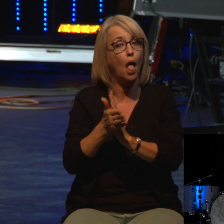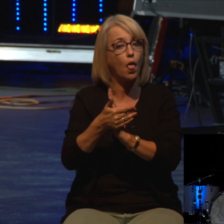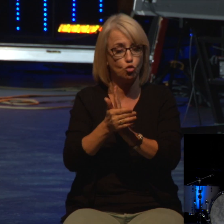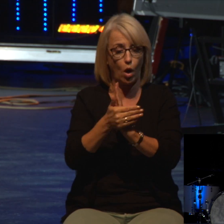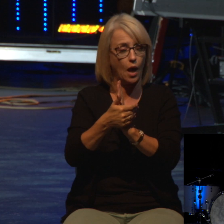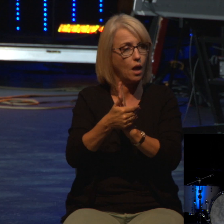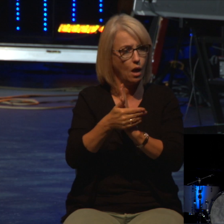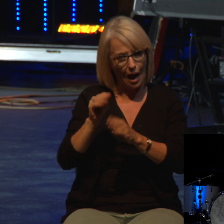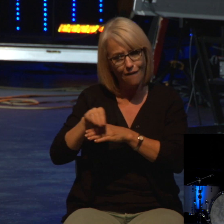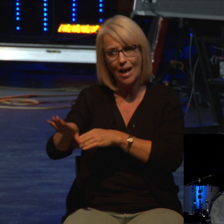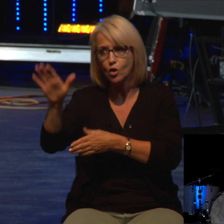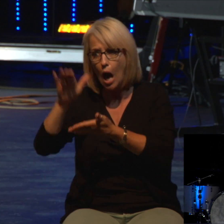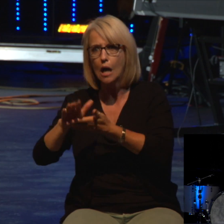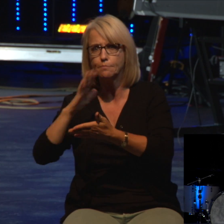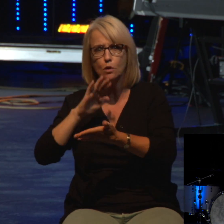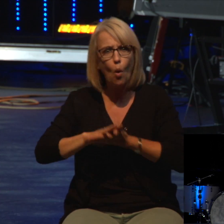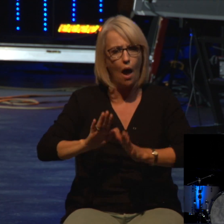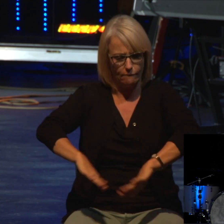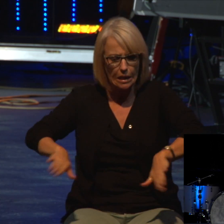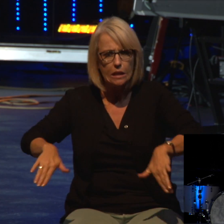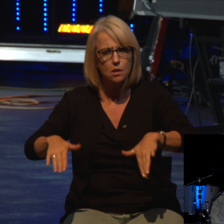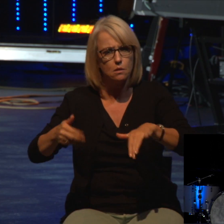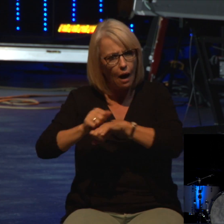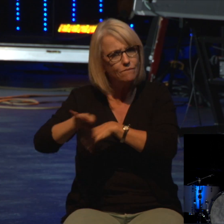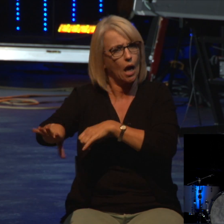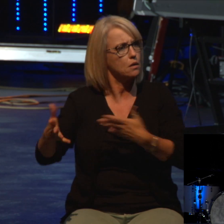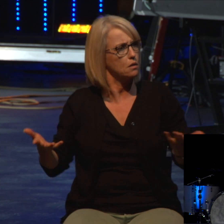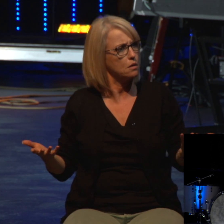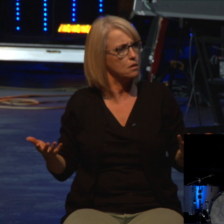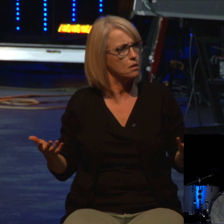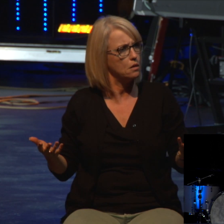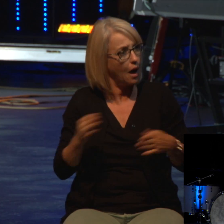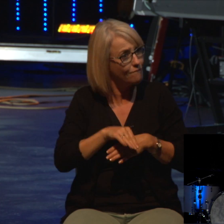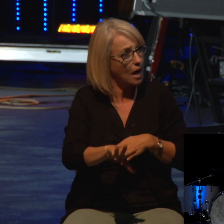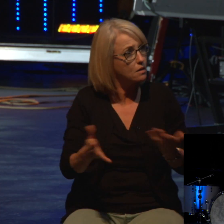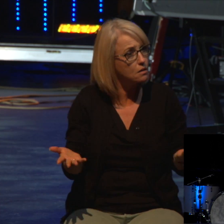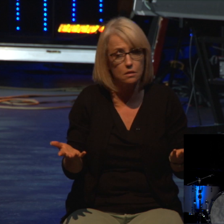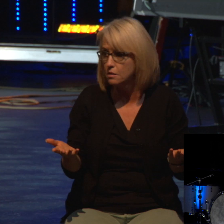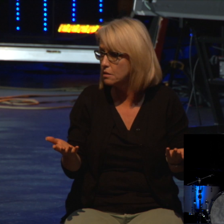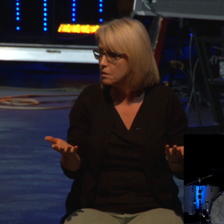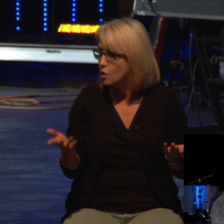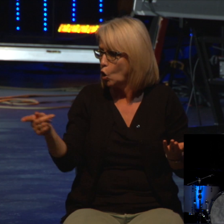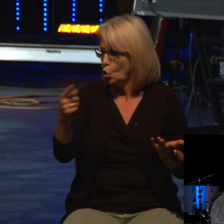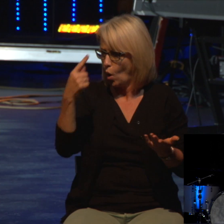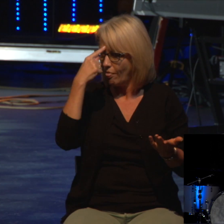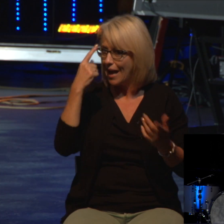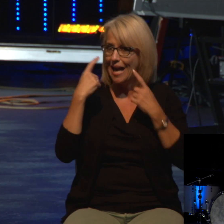to affect more than you. It's going to break up families. You just think about sin in every way. It is